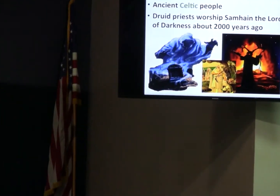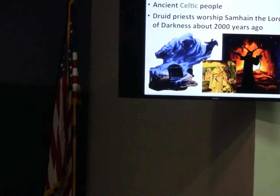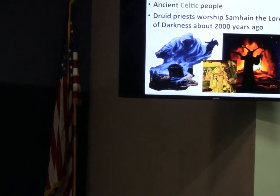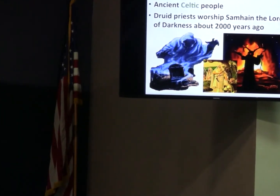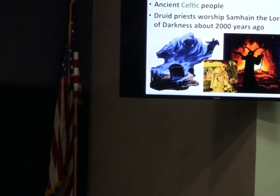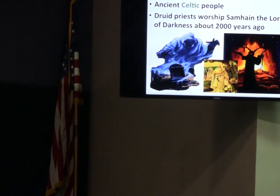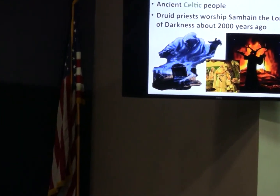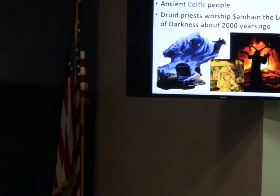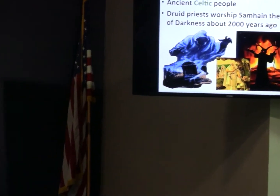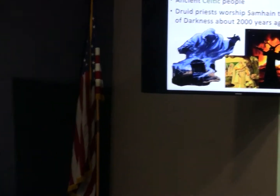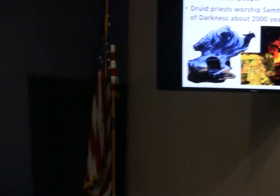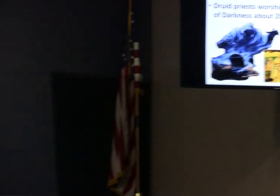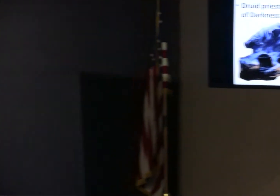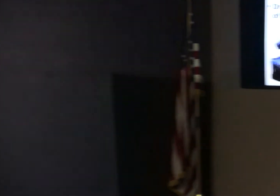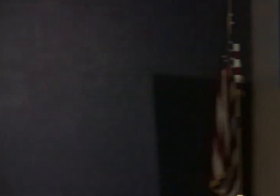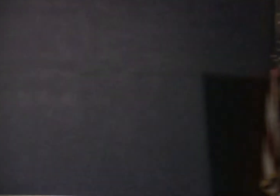the ancient Celtic people